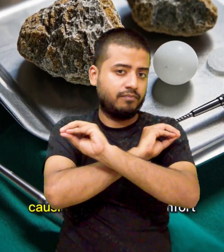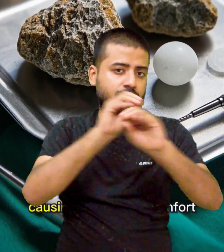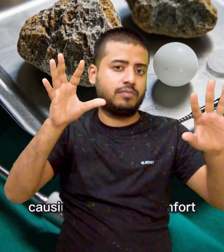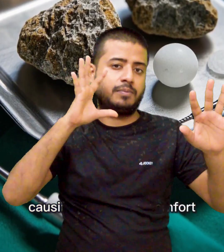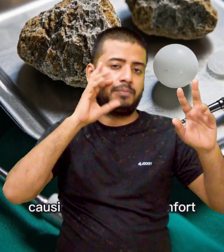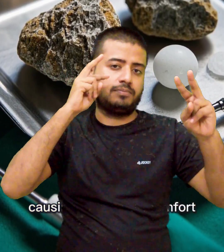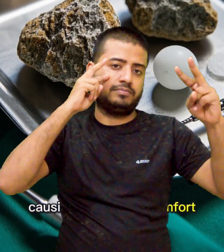High sugar.